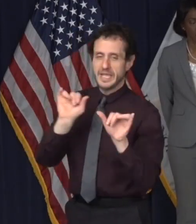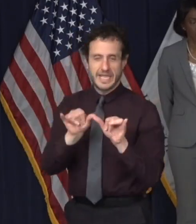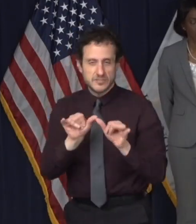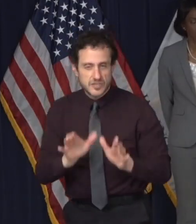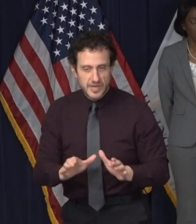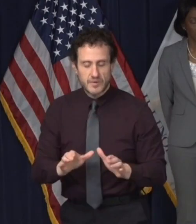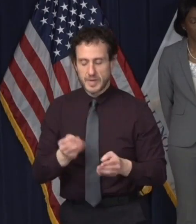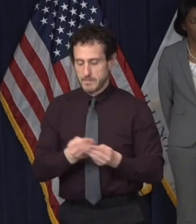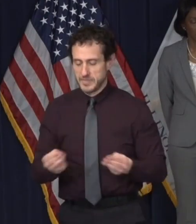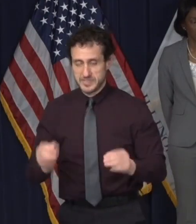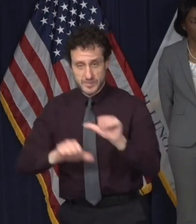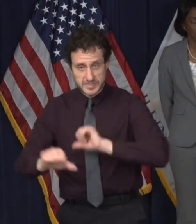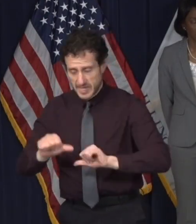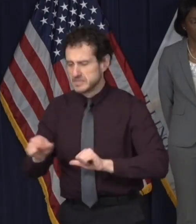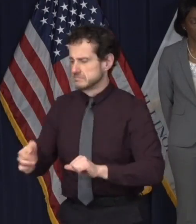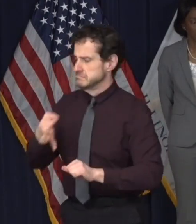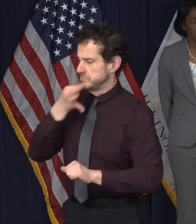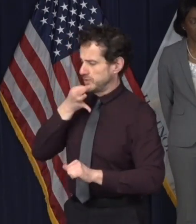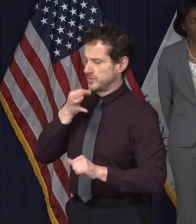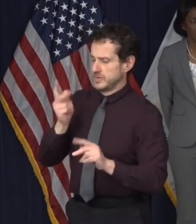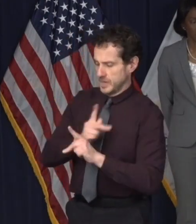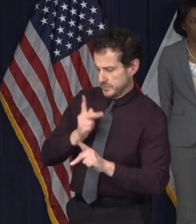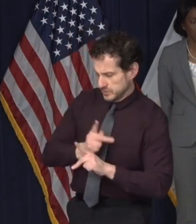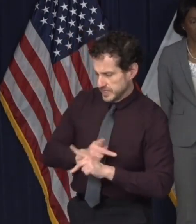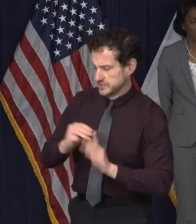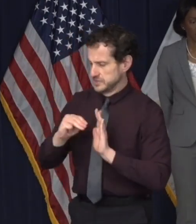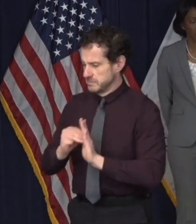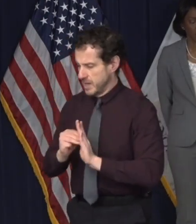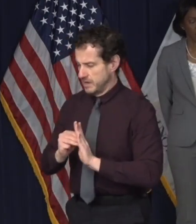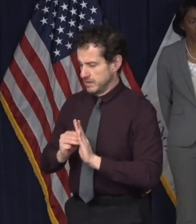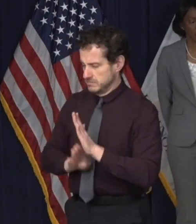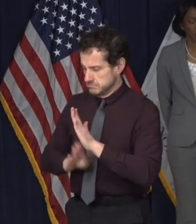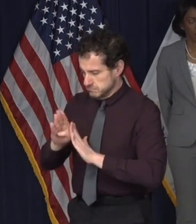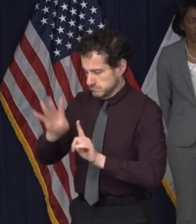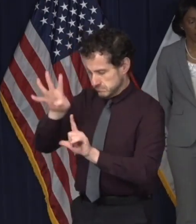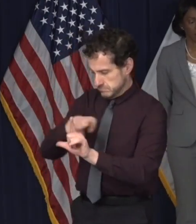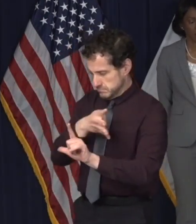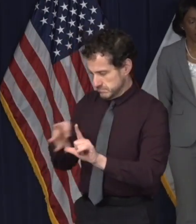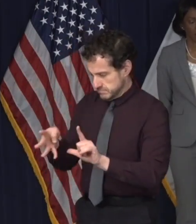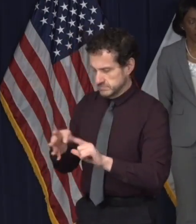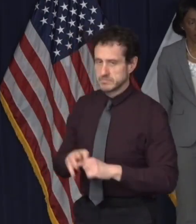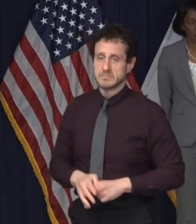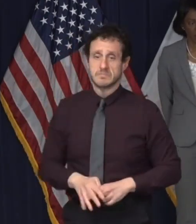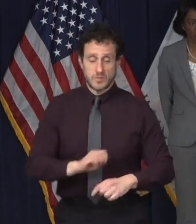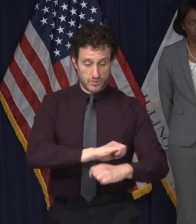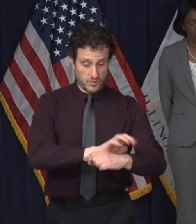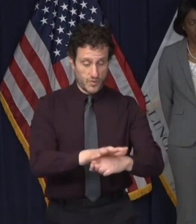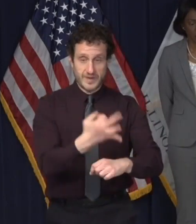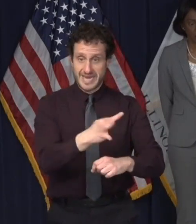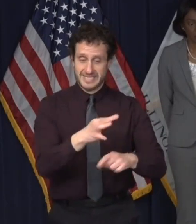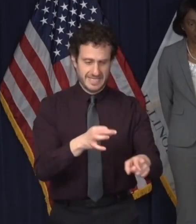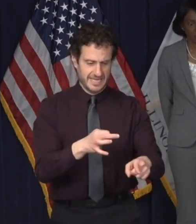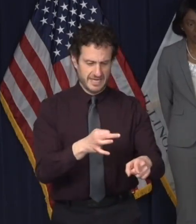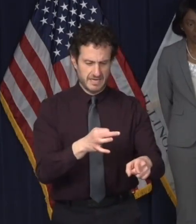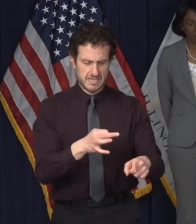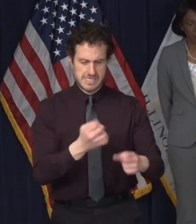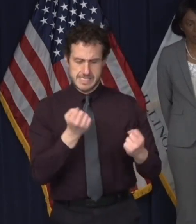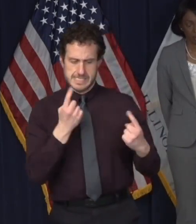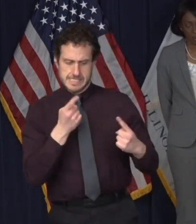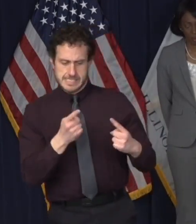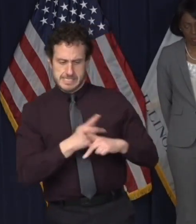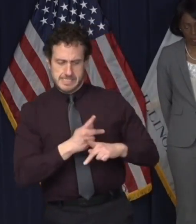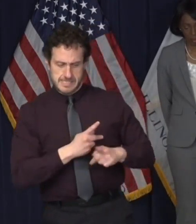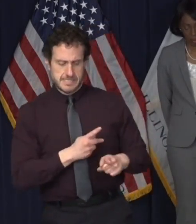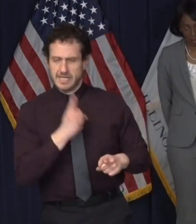experts in computation and modeling. The modeling challenges posed by COVID-19 are extreme, requiring simulating